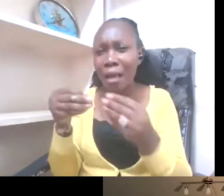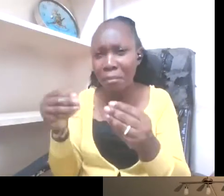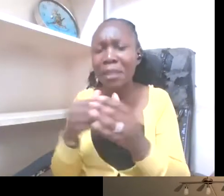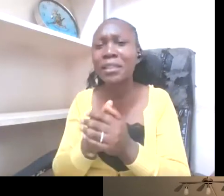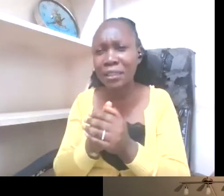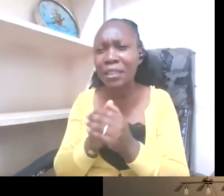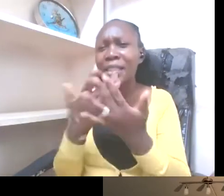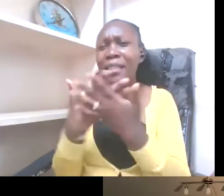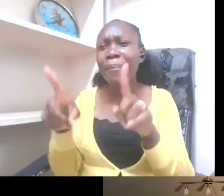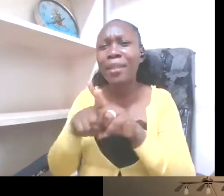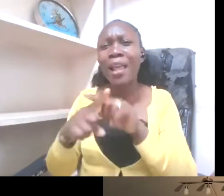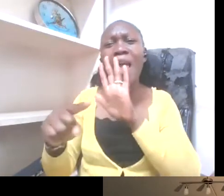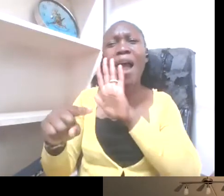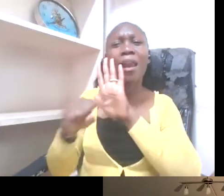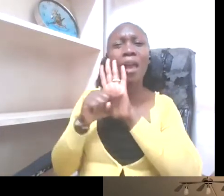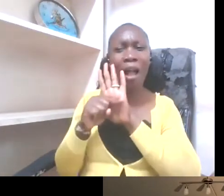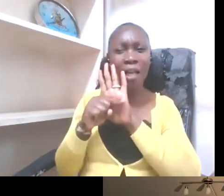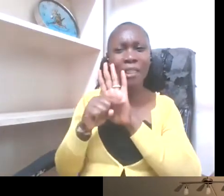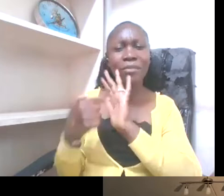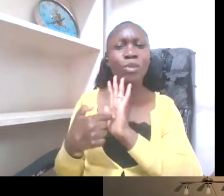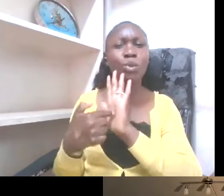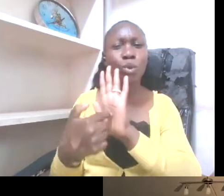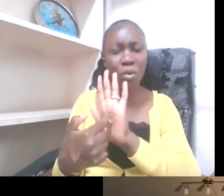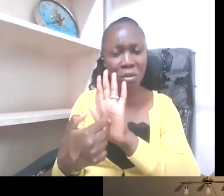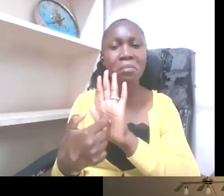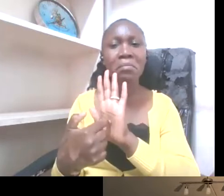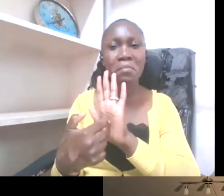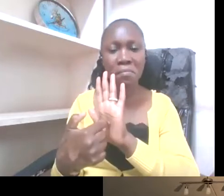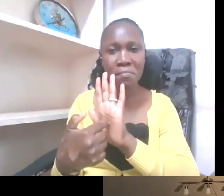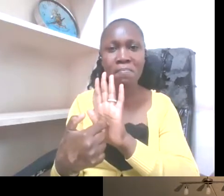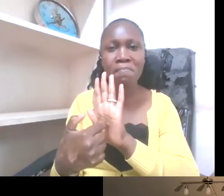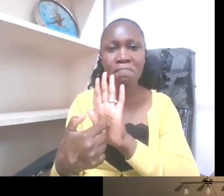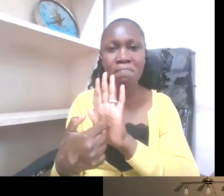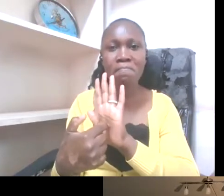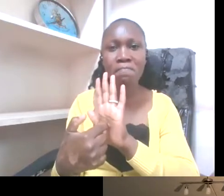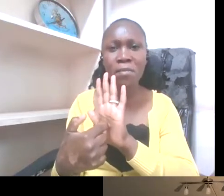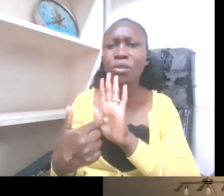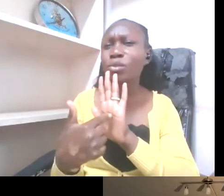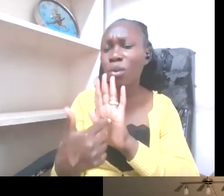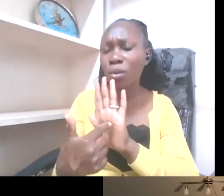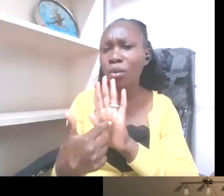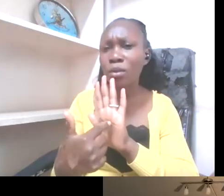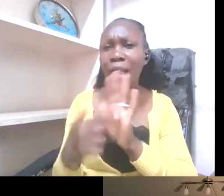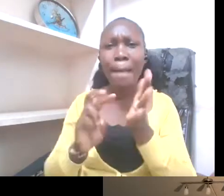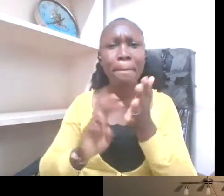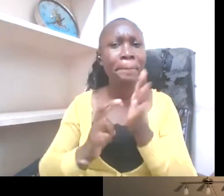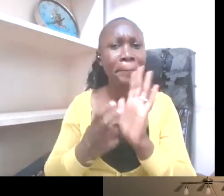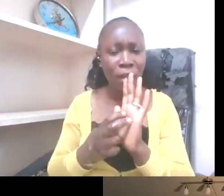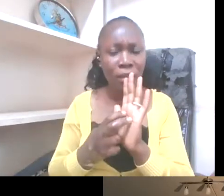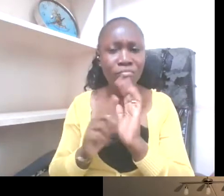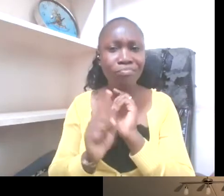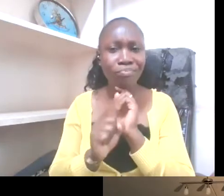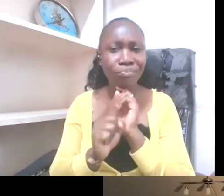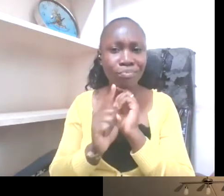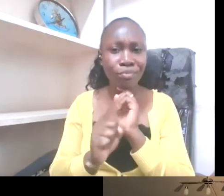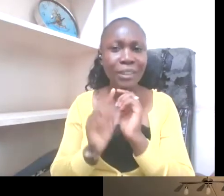contains the what's the word like this meaning there's a something is missing or